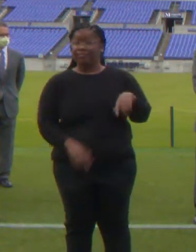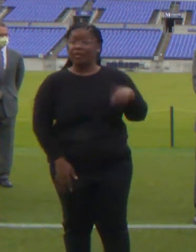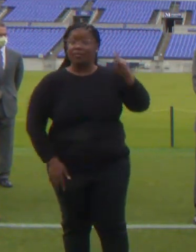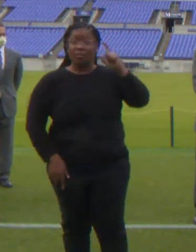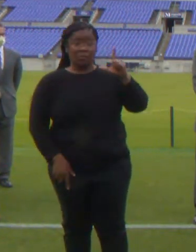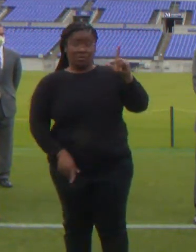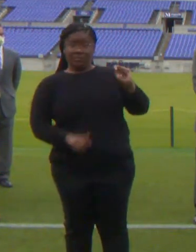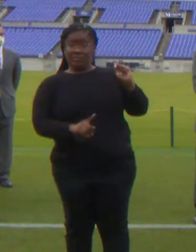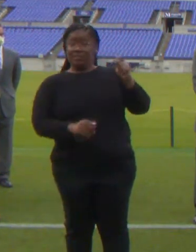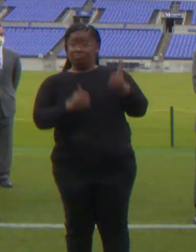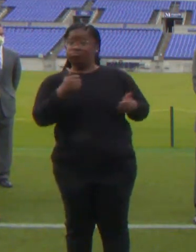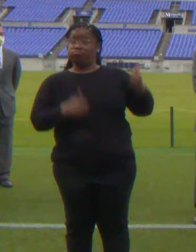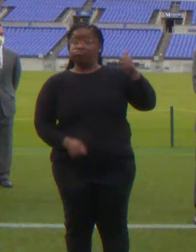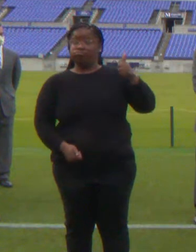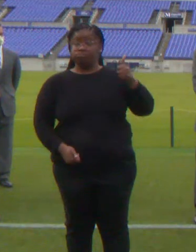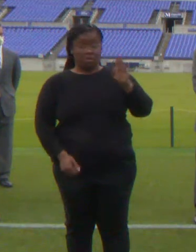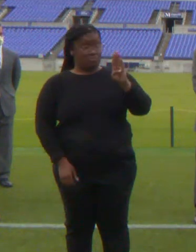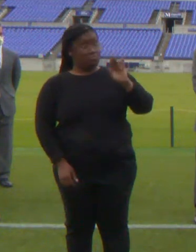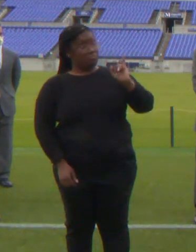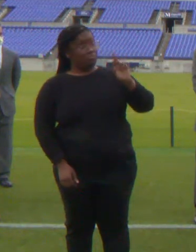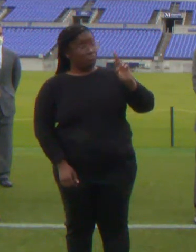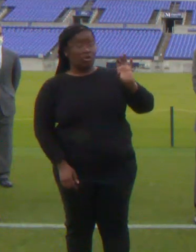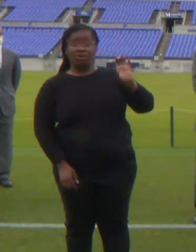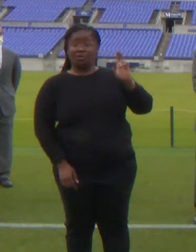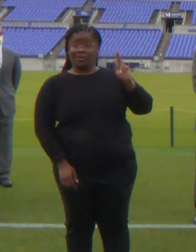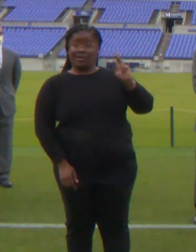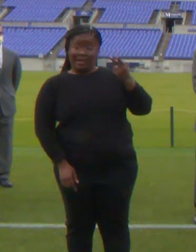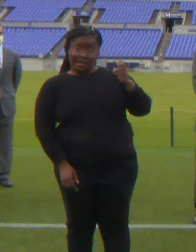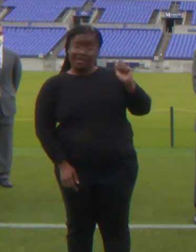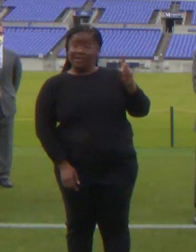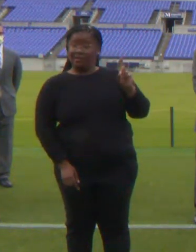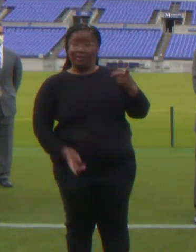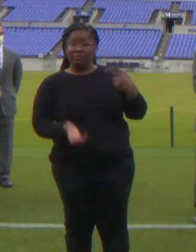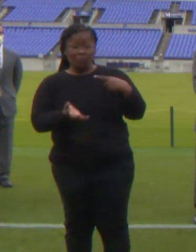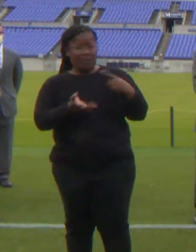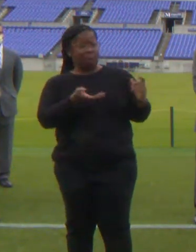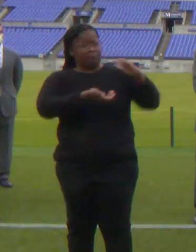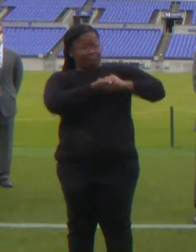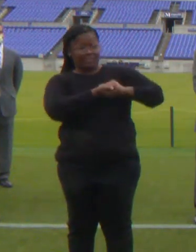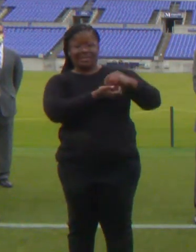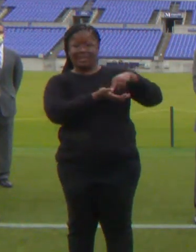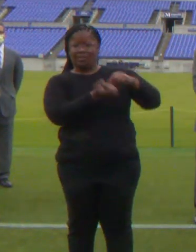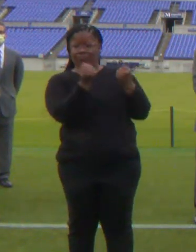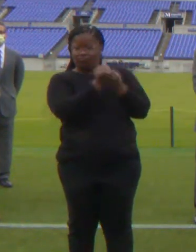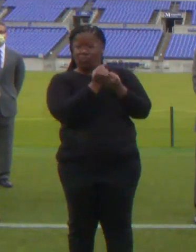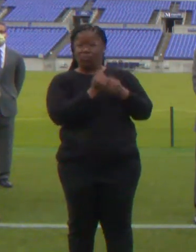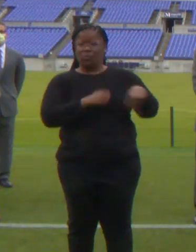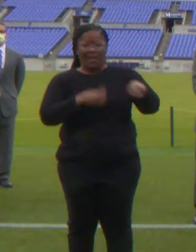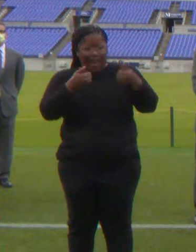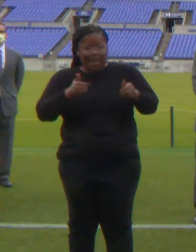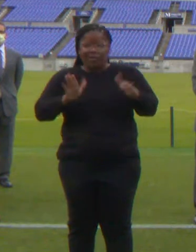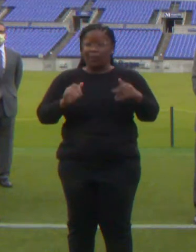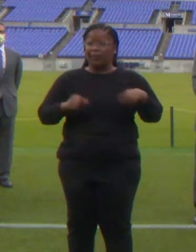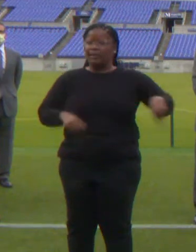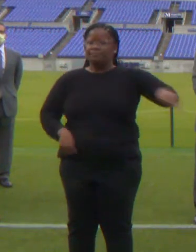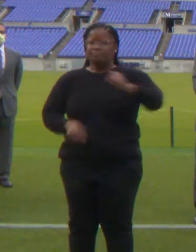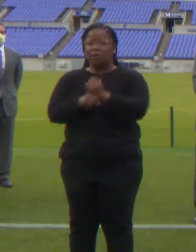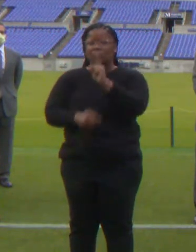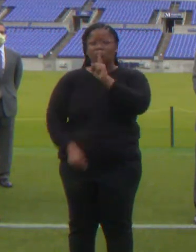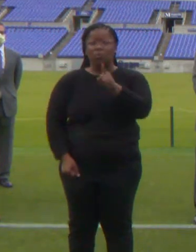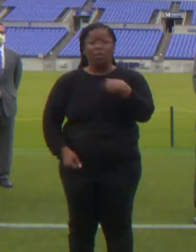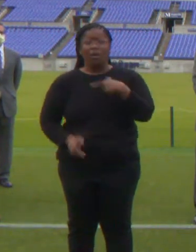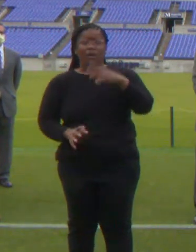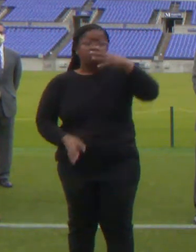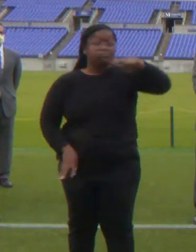I stand ready to work with you in any way needed to ensure that we do not leave anyone behind in our